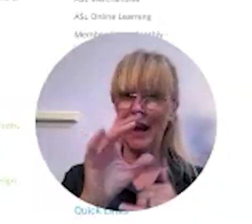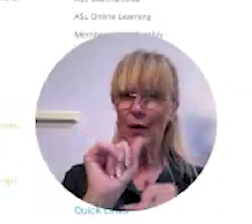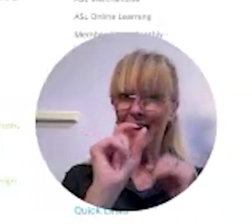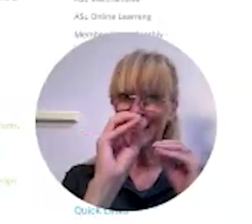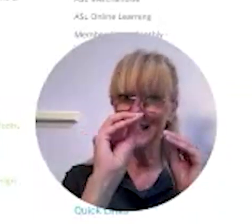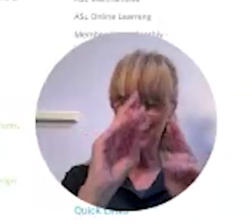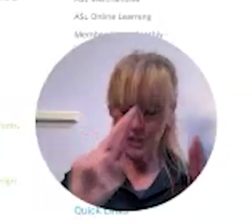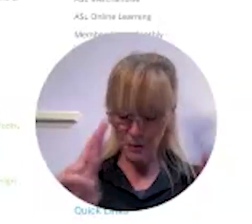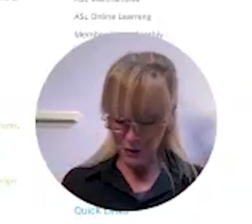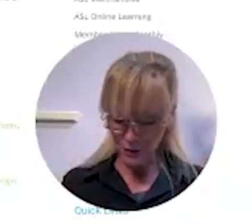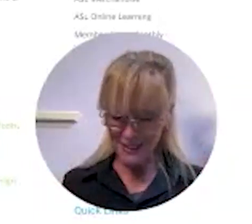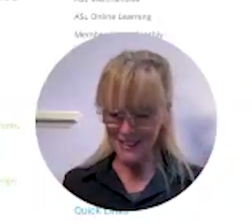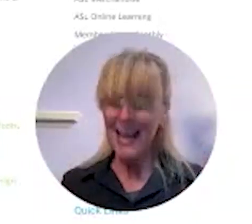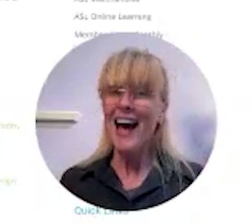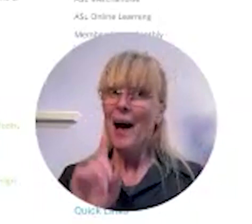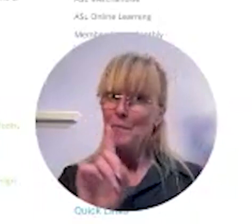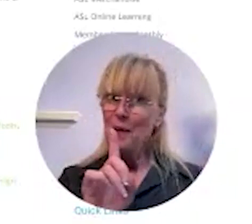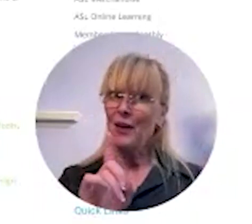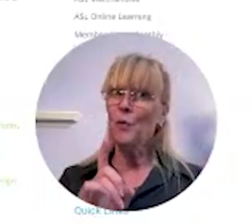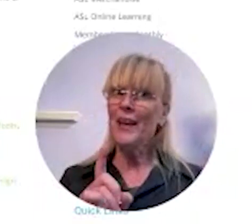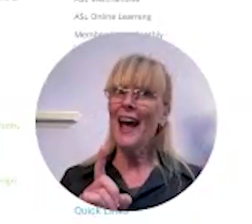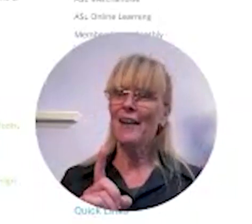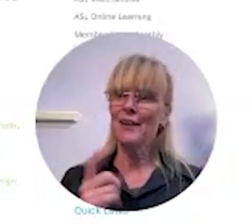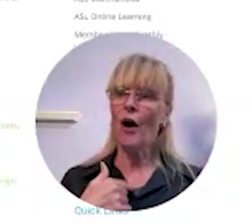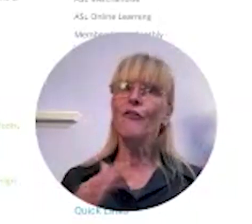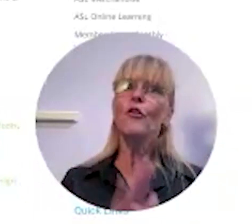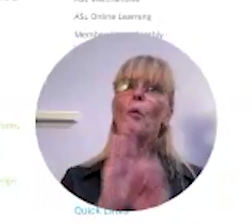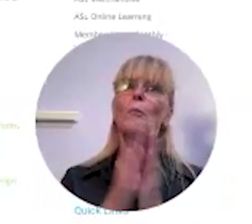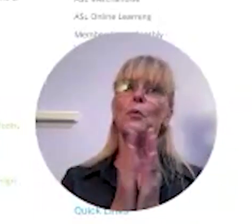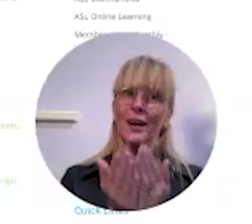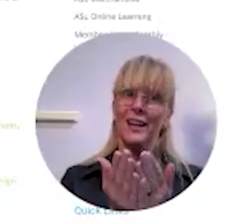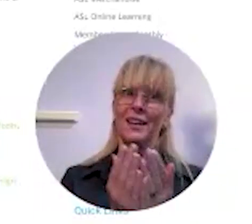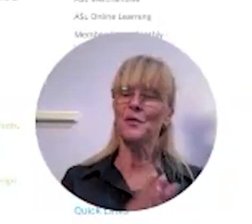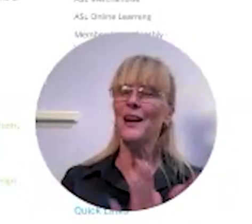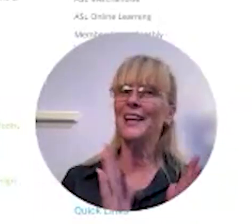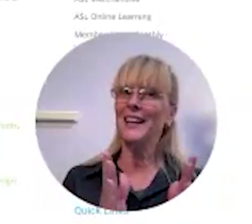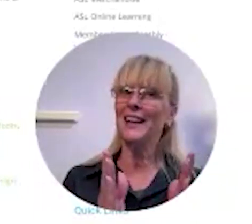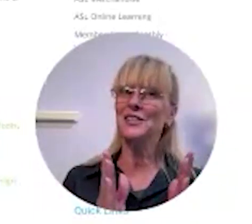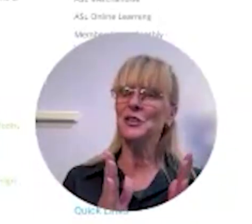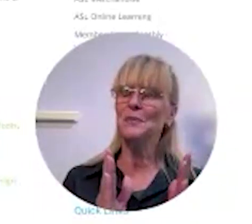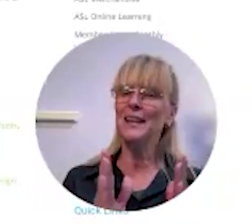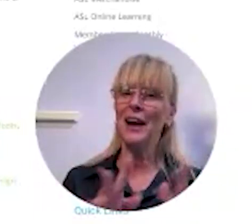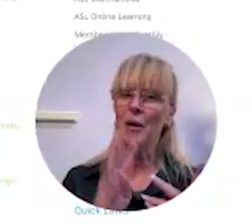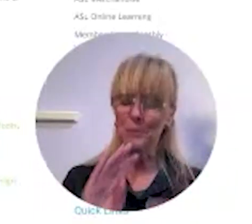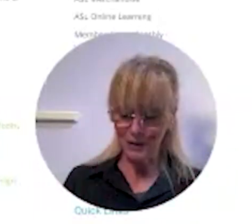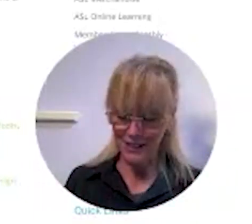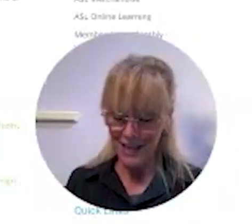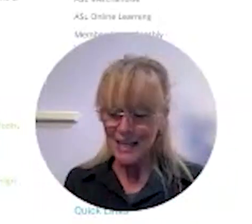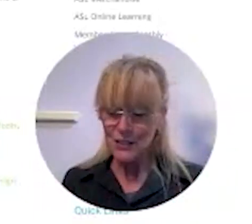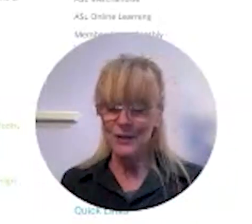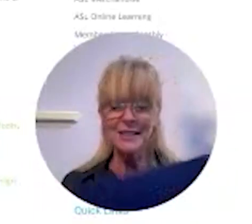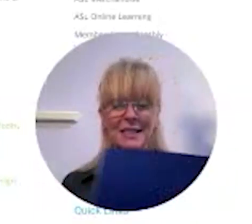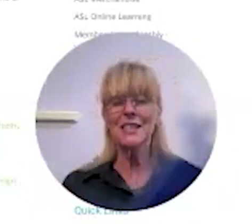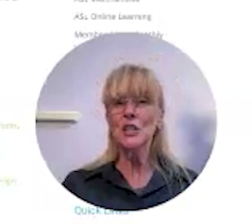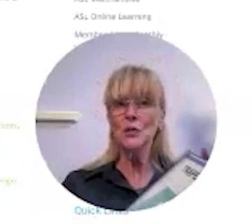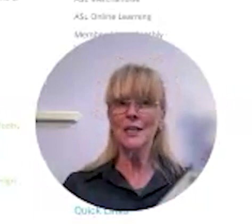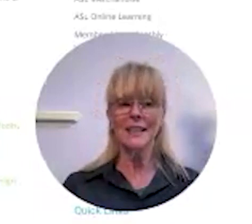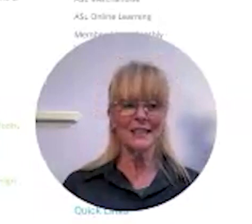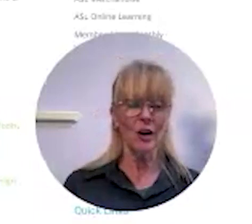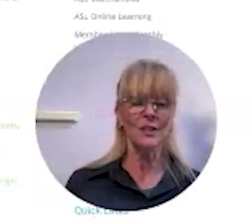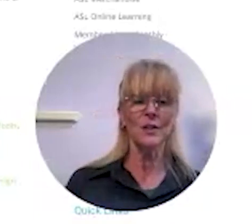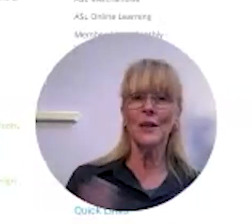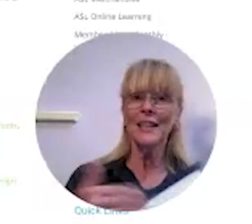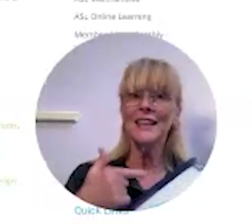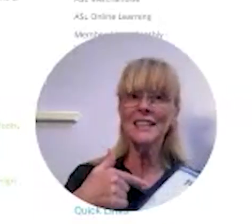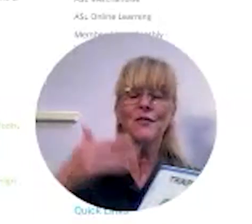right now at asl teaching resources but we have a full book getting ready to to be uploaded so this is the new